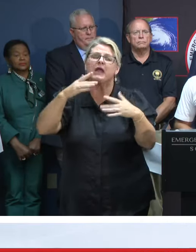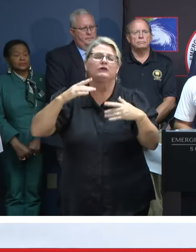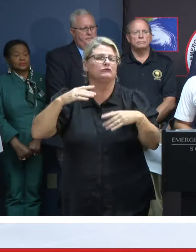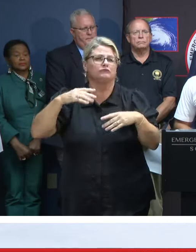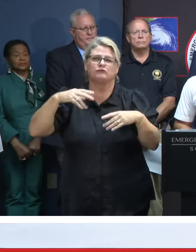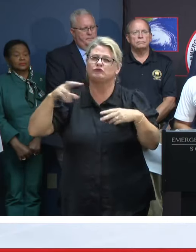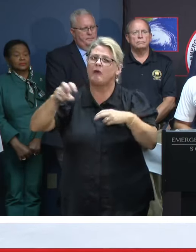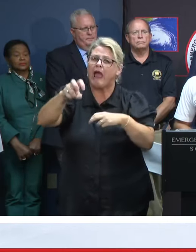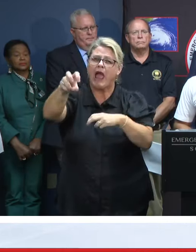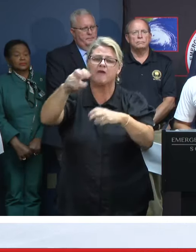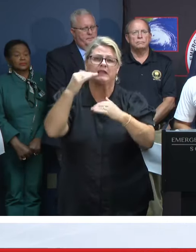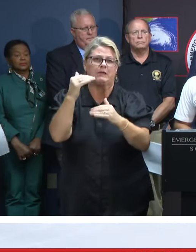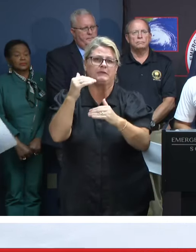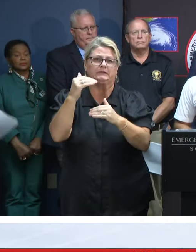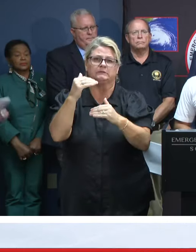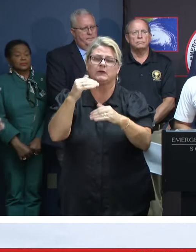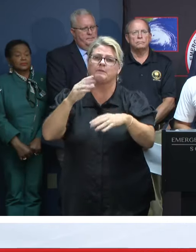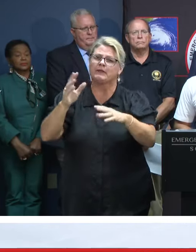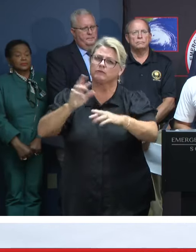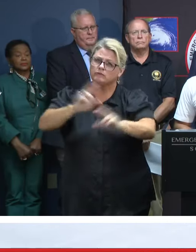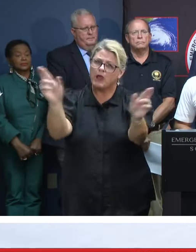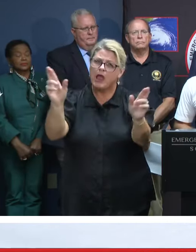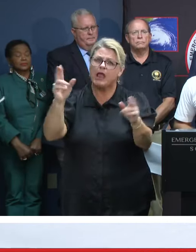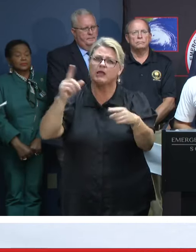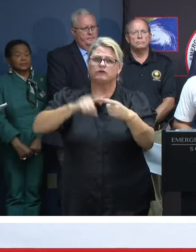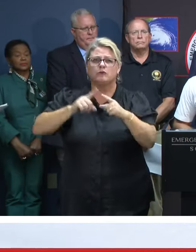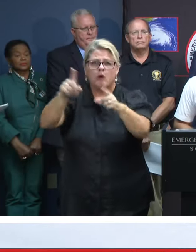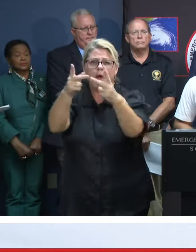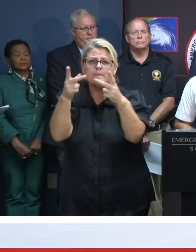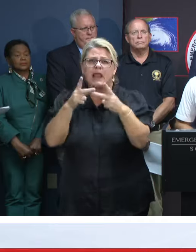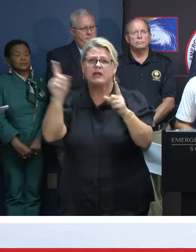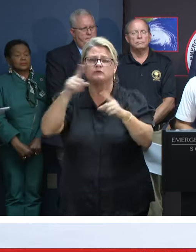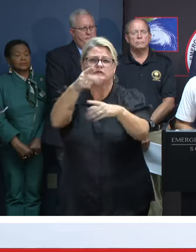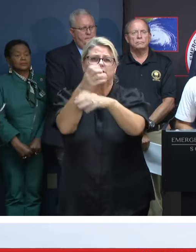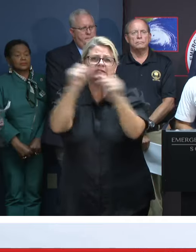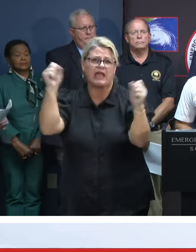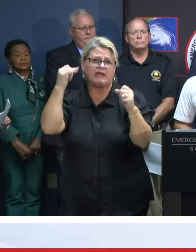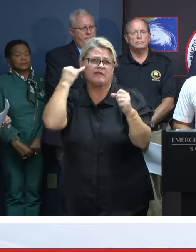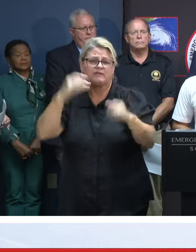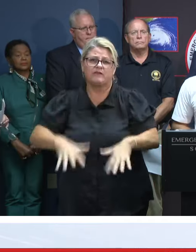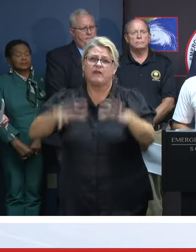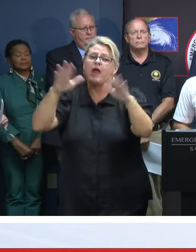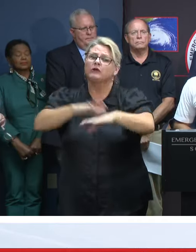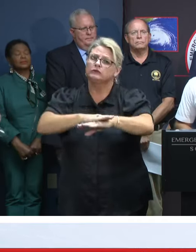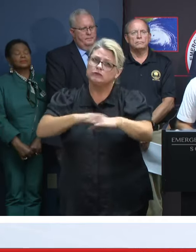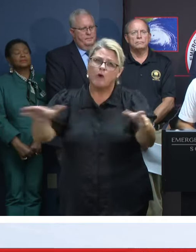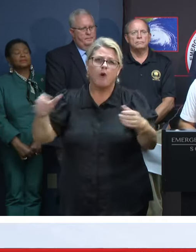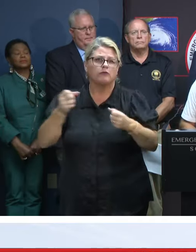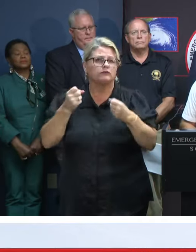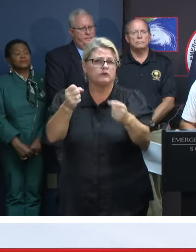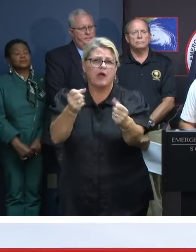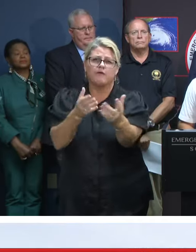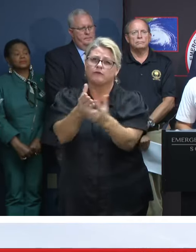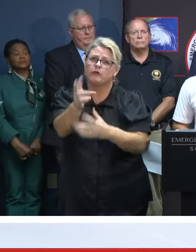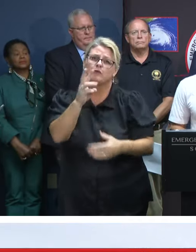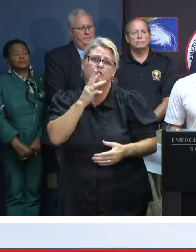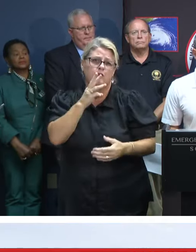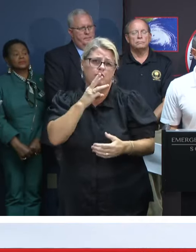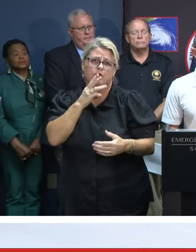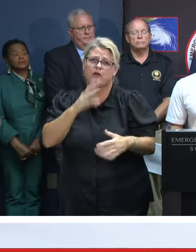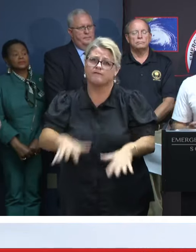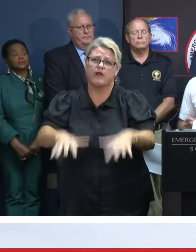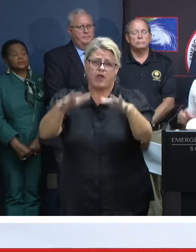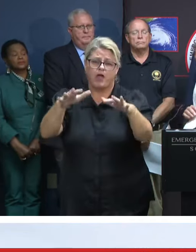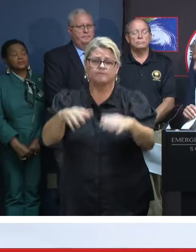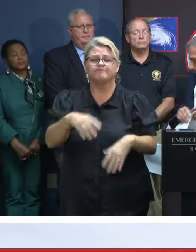Be prepared to quickly move to higher ground if flooding develops, and never drive through floodwaters. More information is also available on weather.gov.